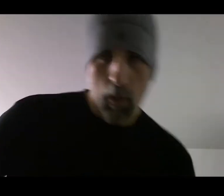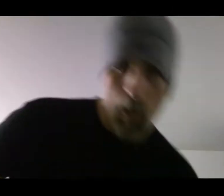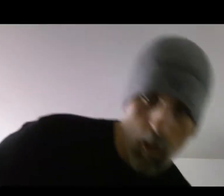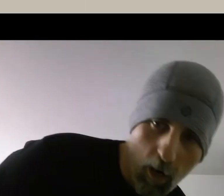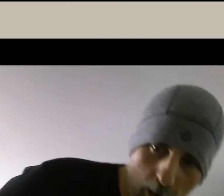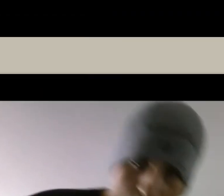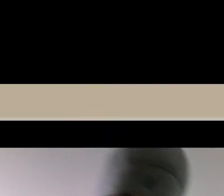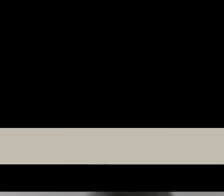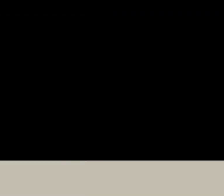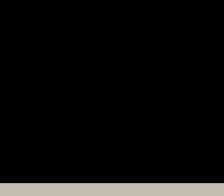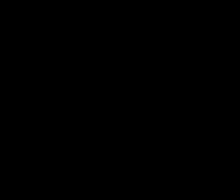All right, let's get it going.